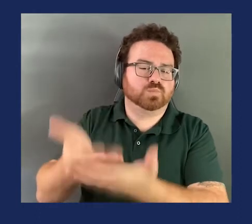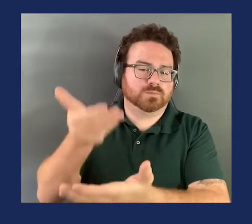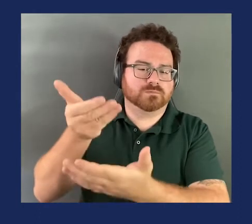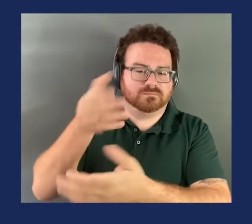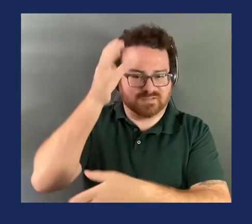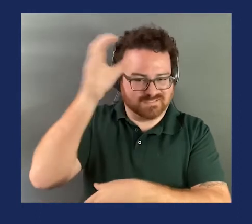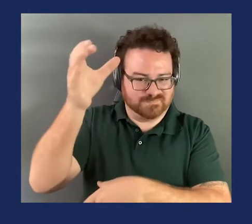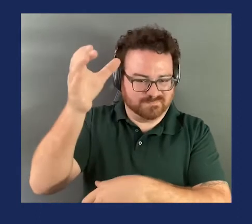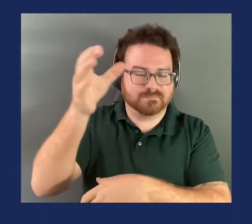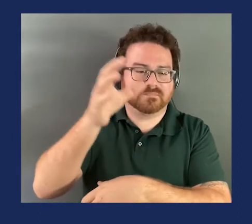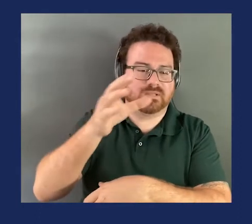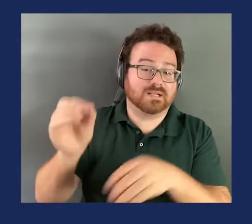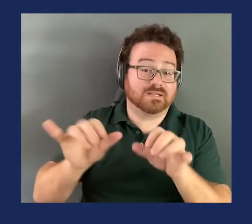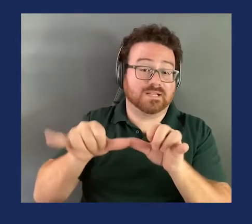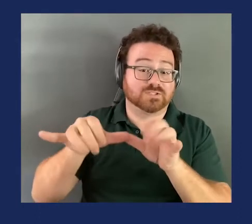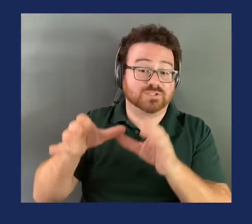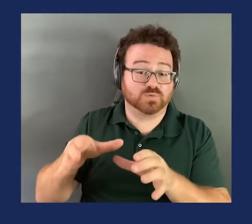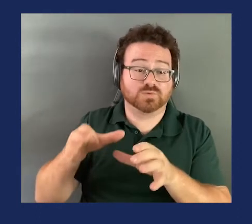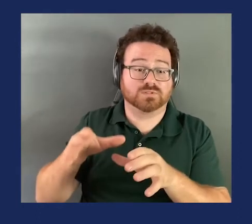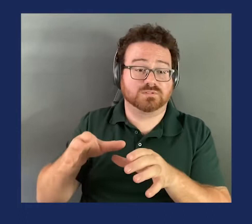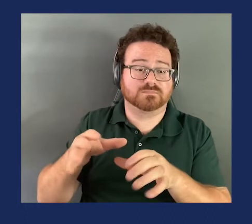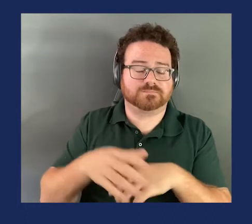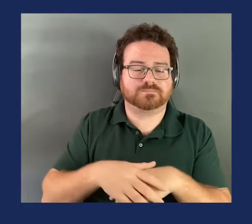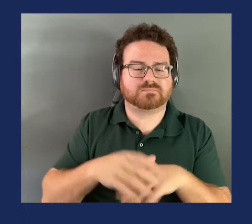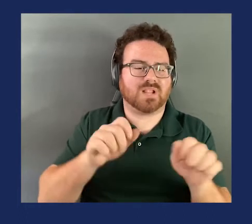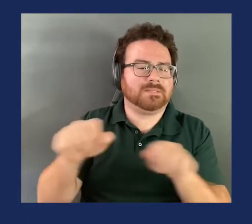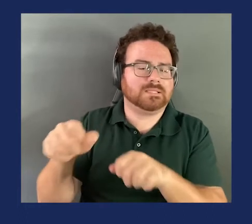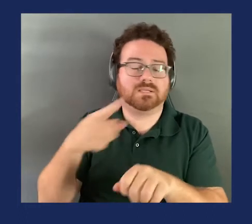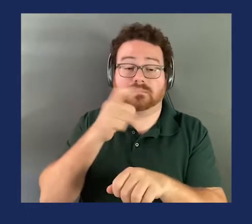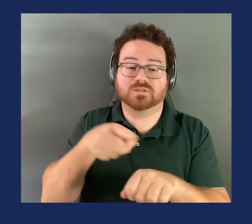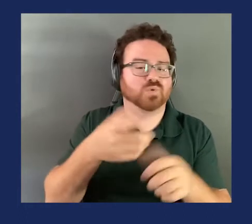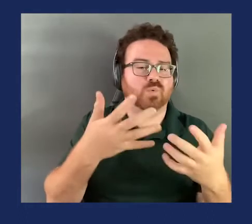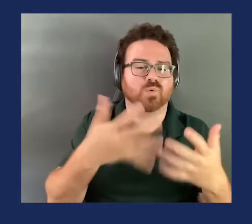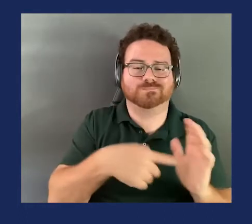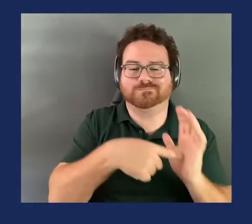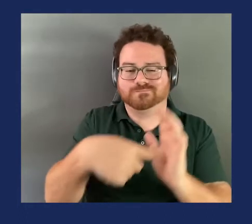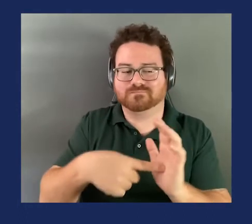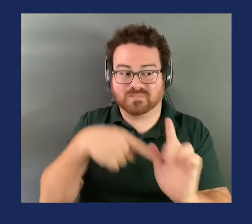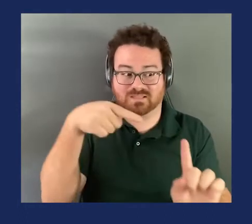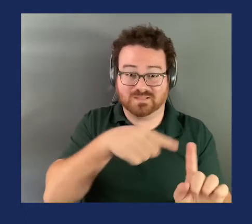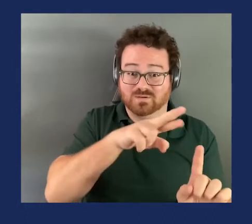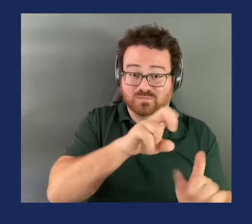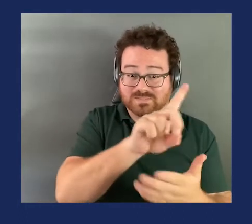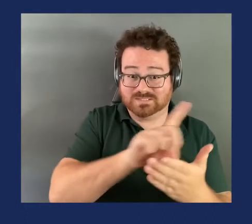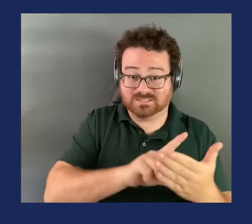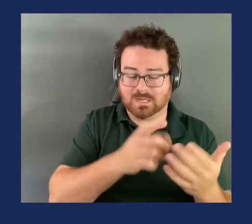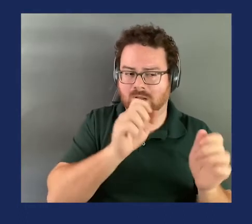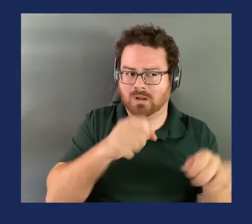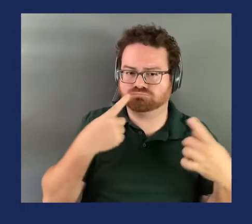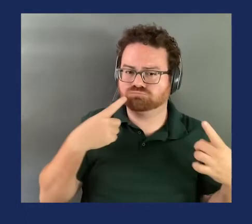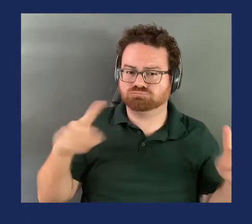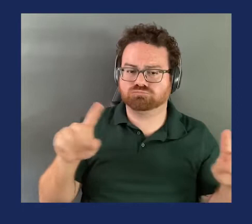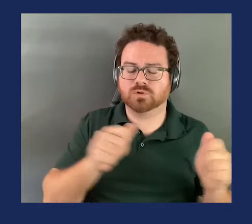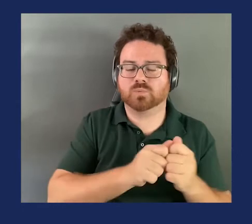and engineering viability because it had already shown that that redesign could work with respect to stock products. And what we're